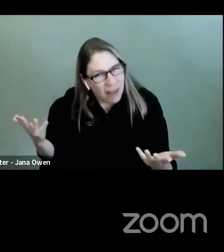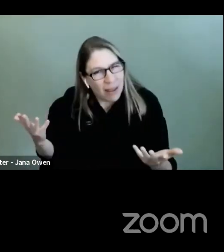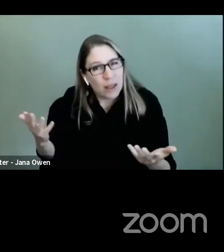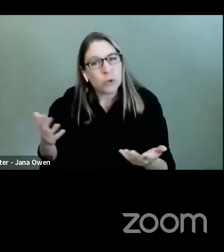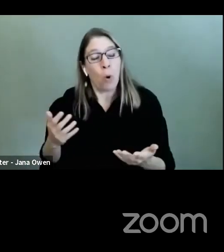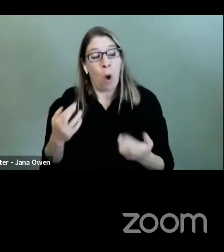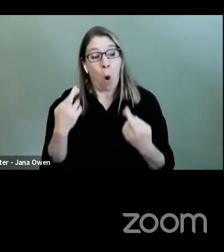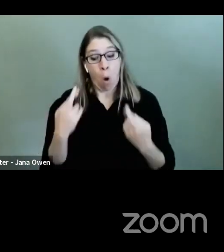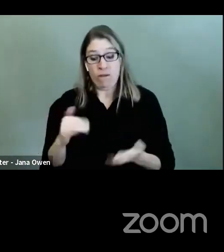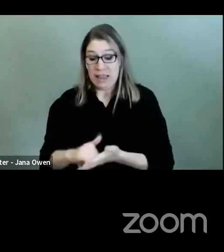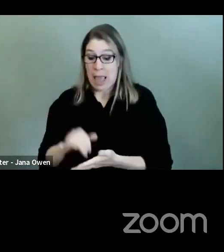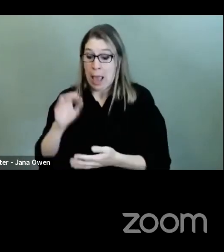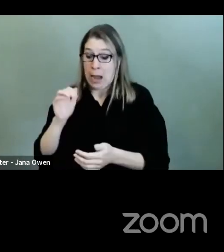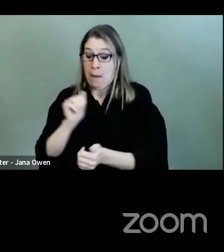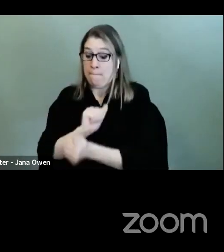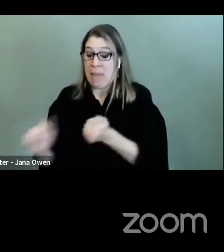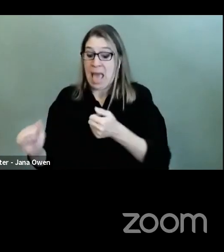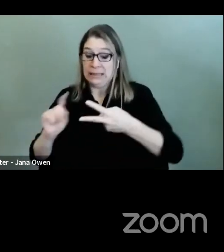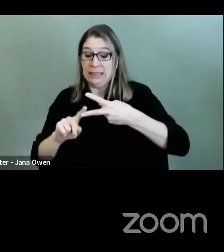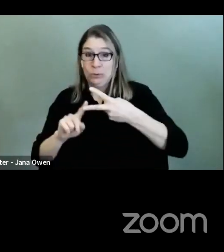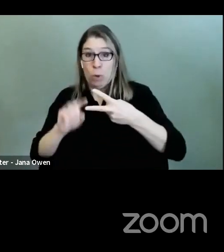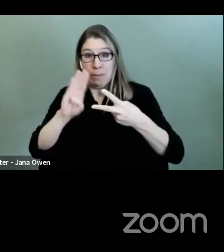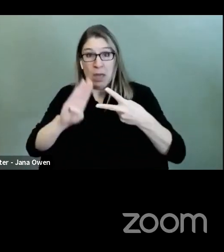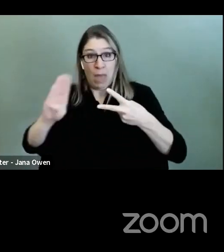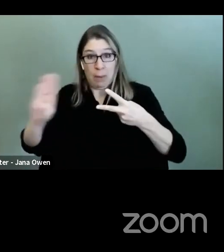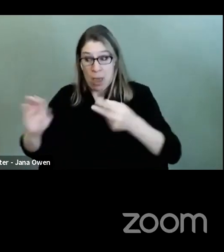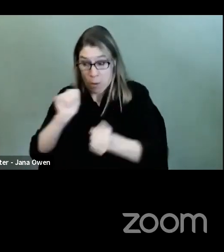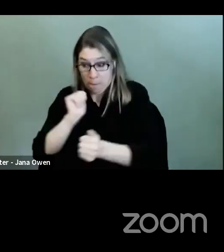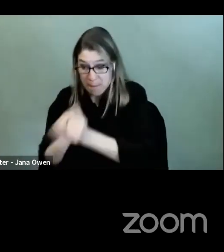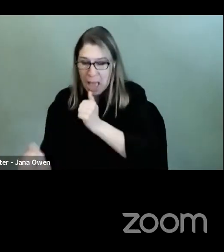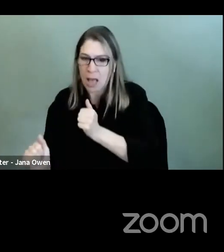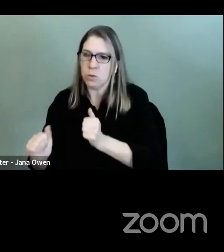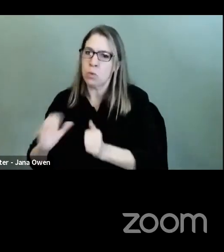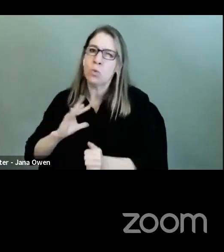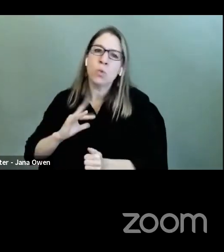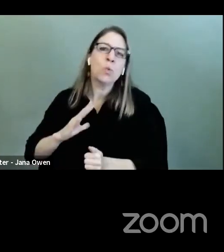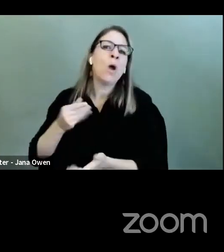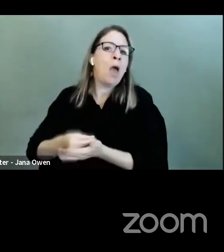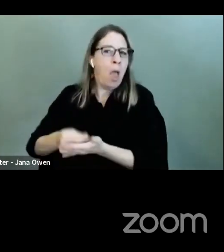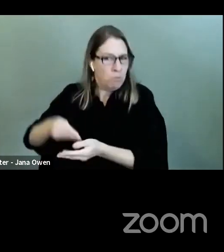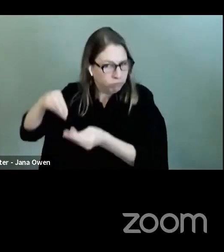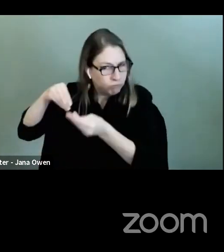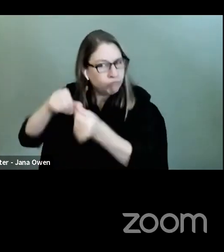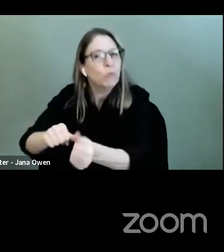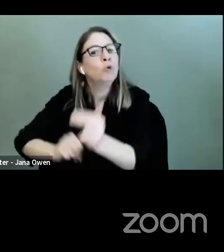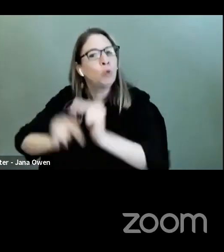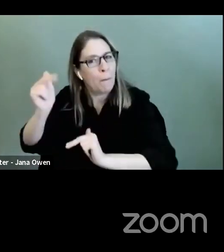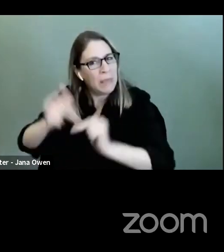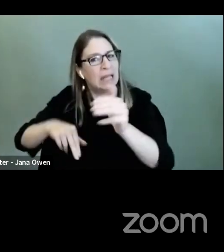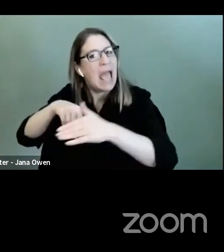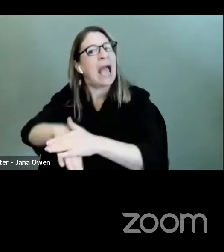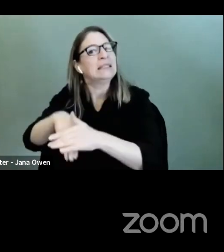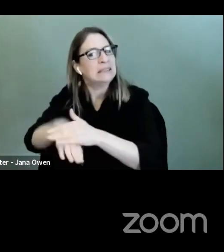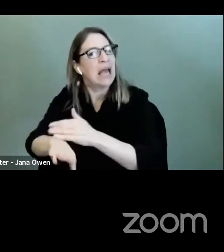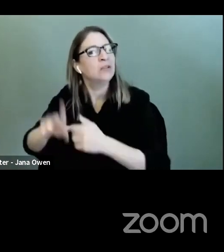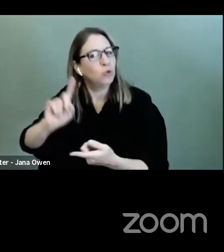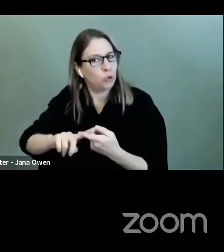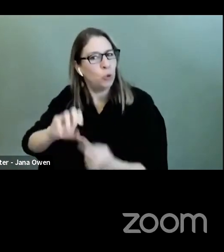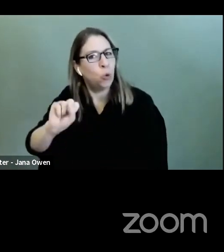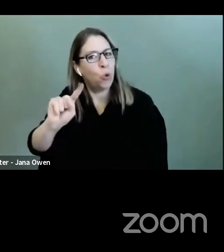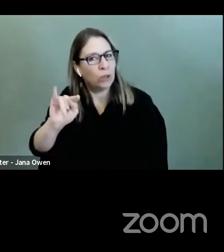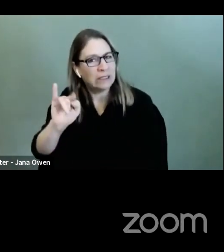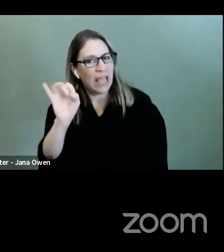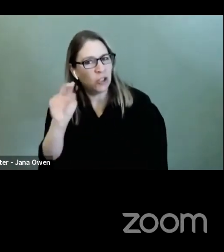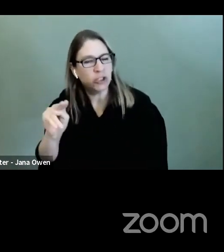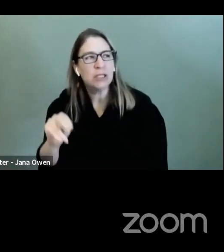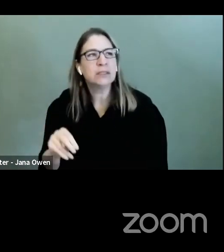to our stations. We also want to replace older school buses and electrify,